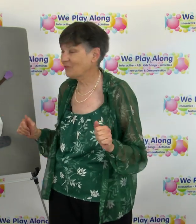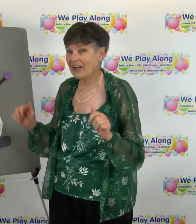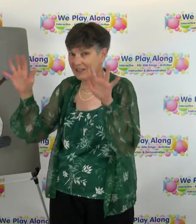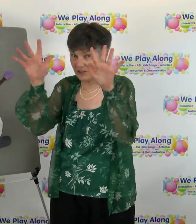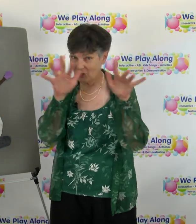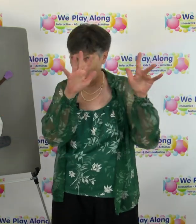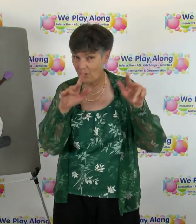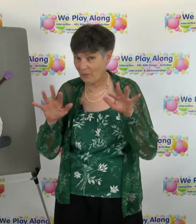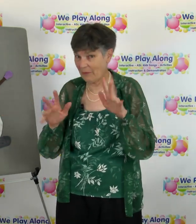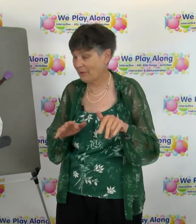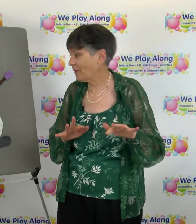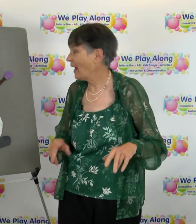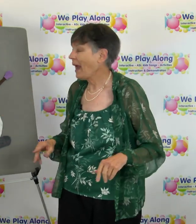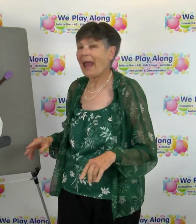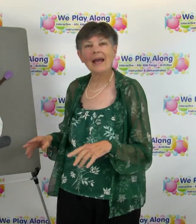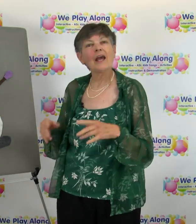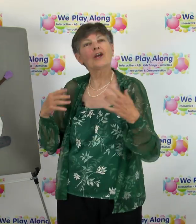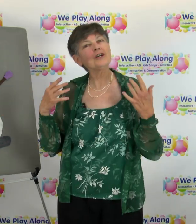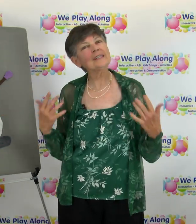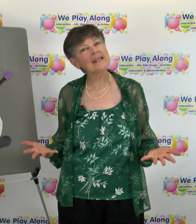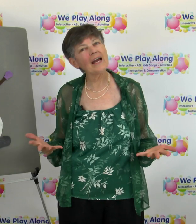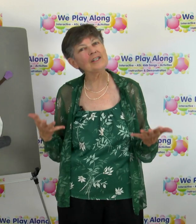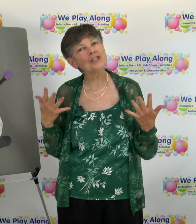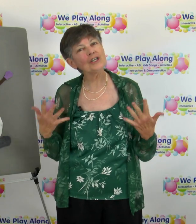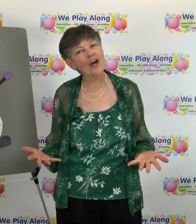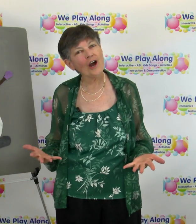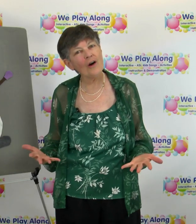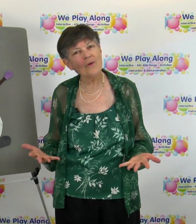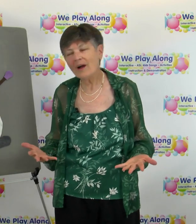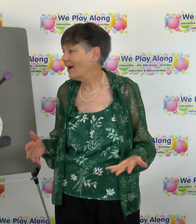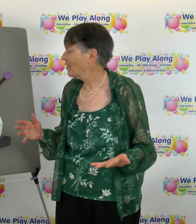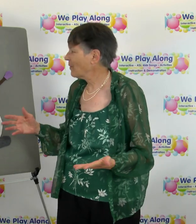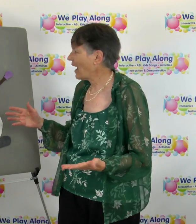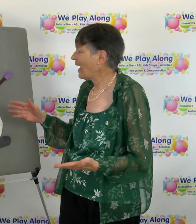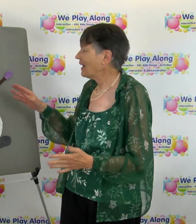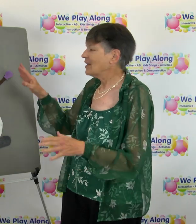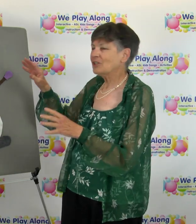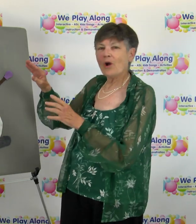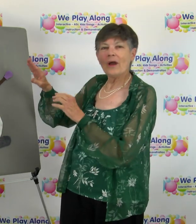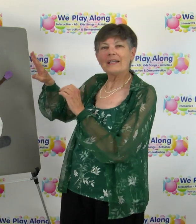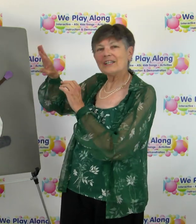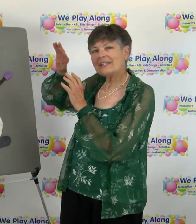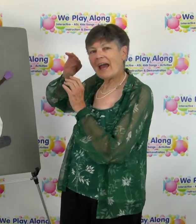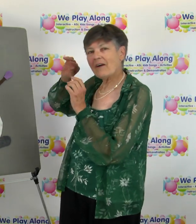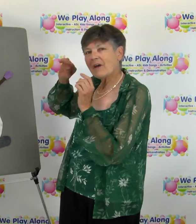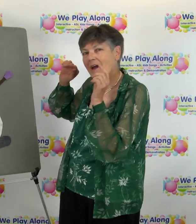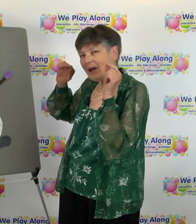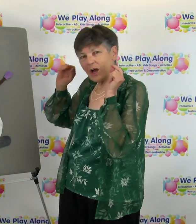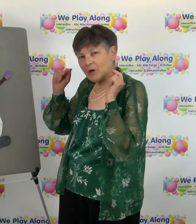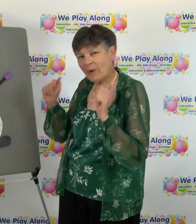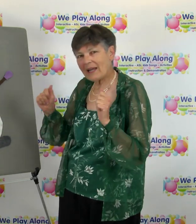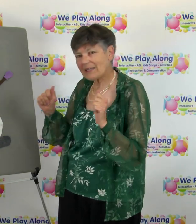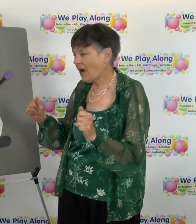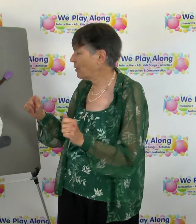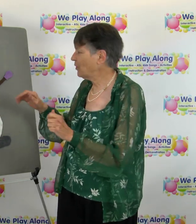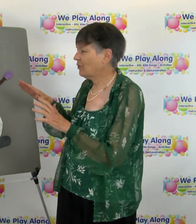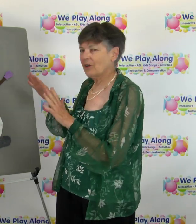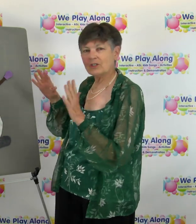fun, snow, remember And good signs to know, right? So just have a great time with your